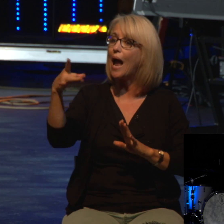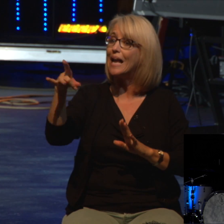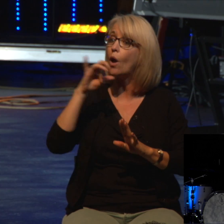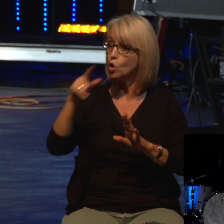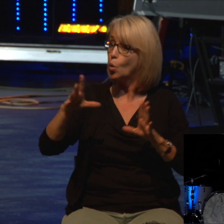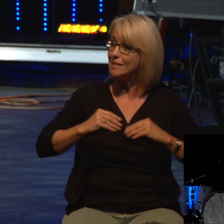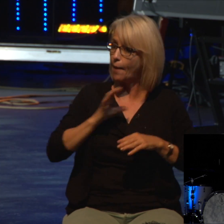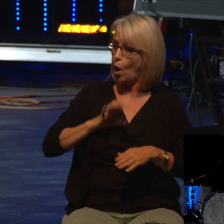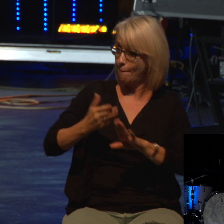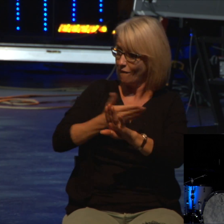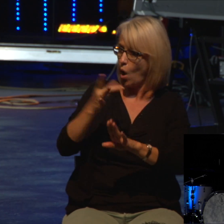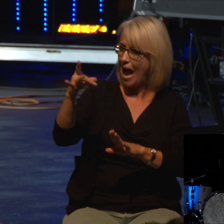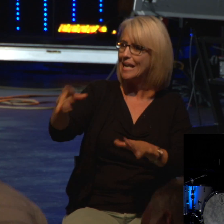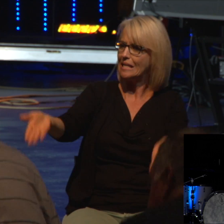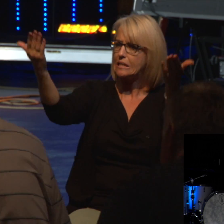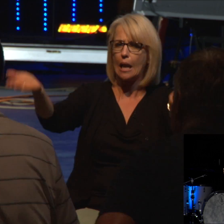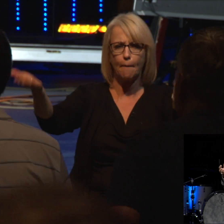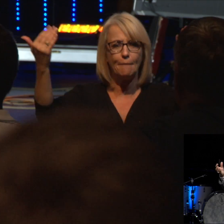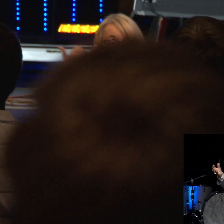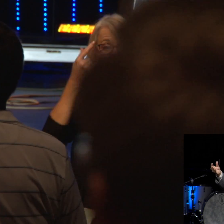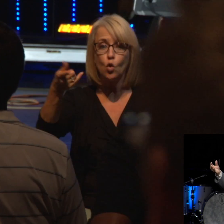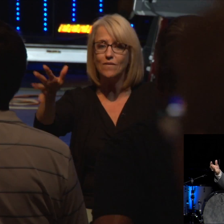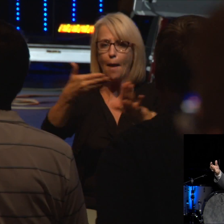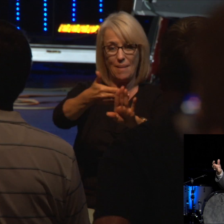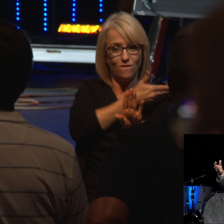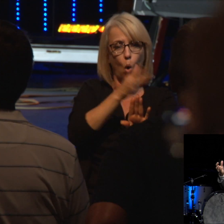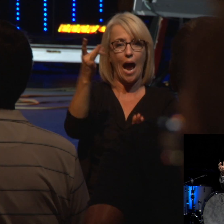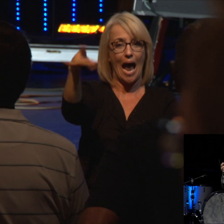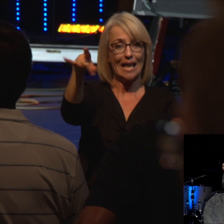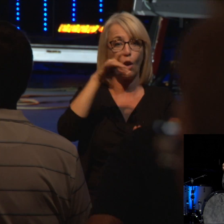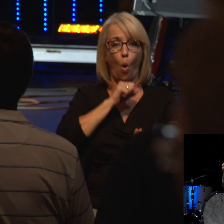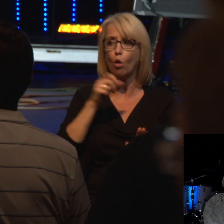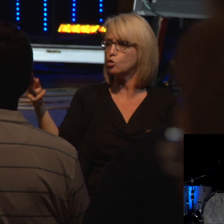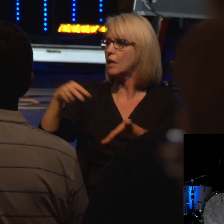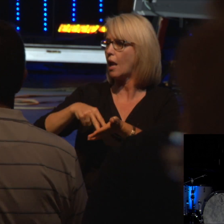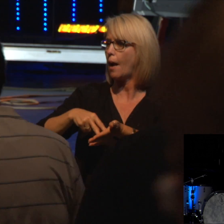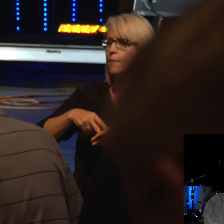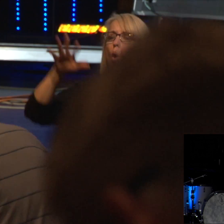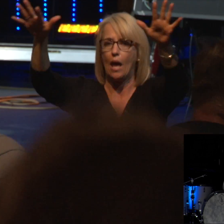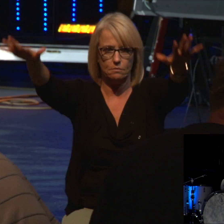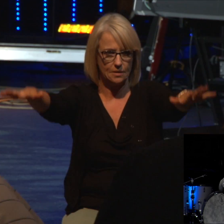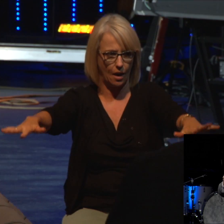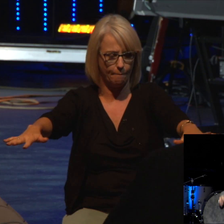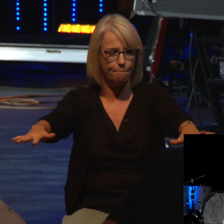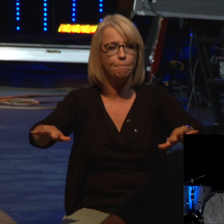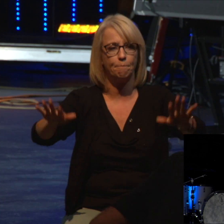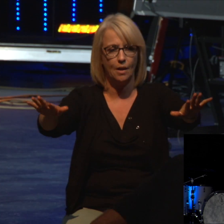where you are real quickly look around you now alright be seated if you